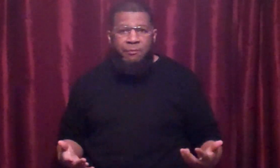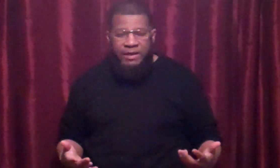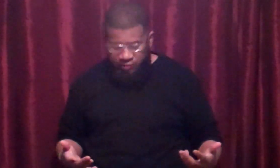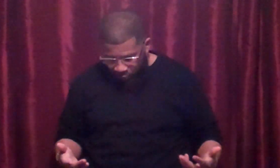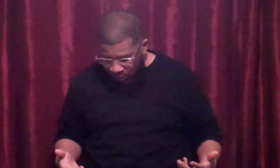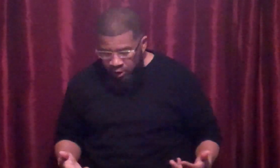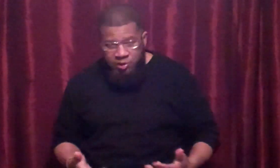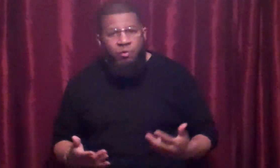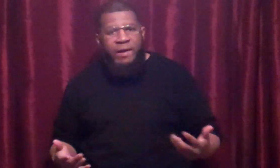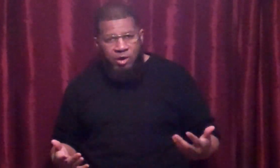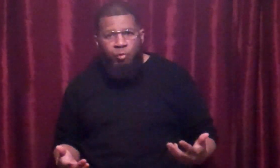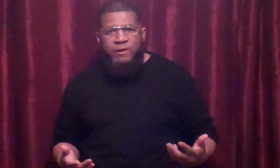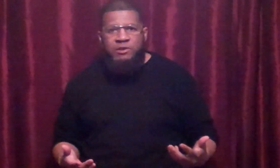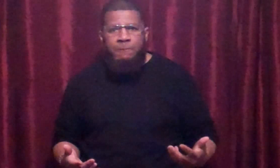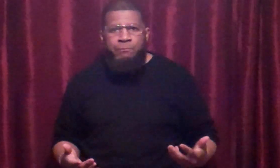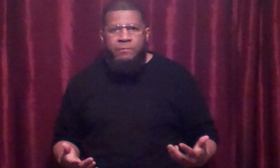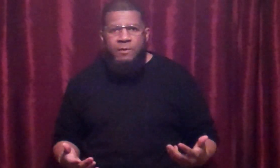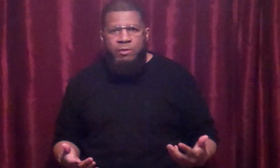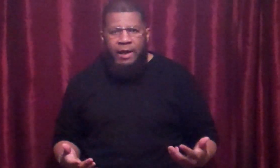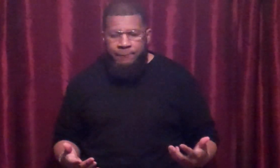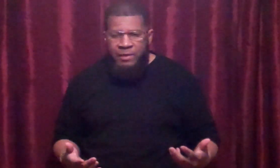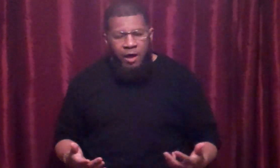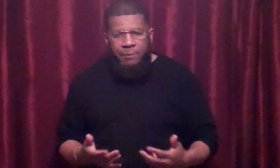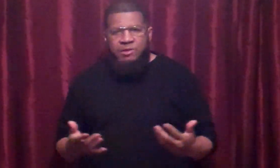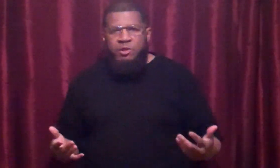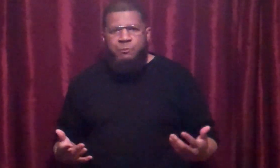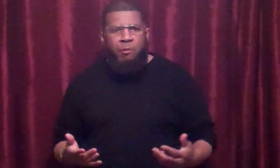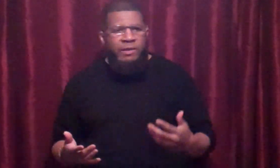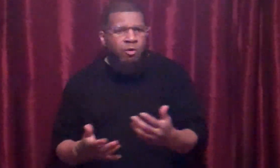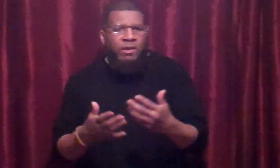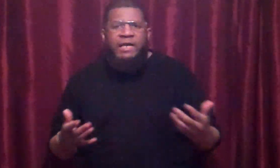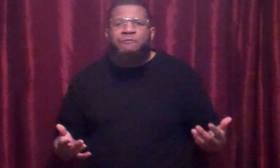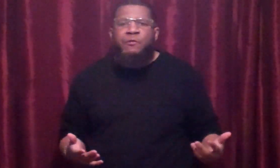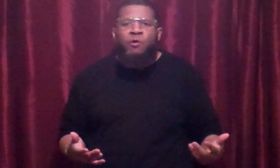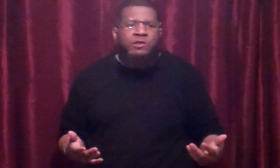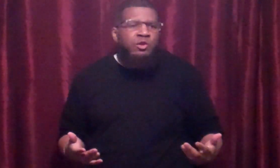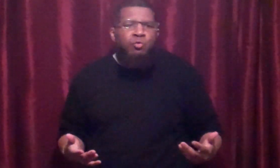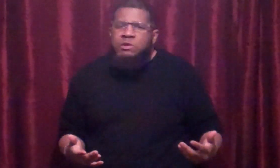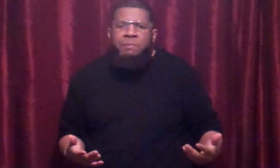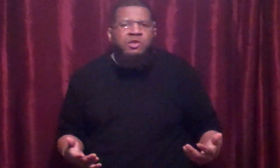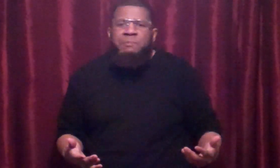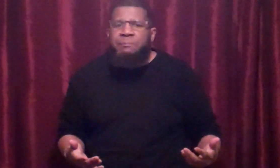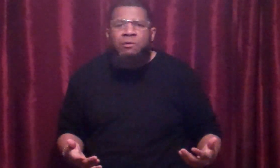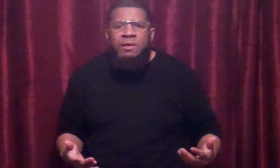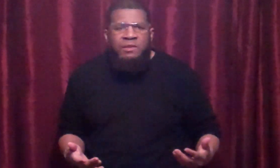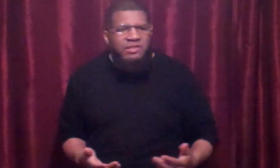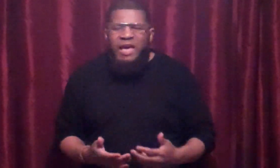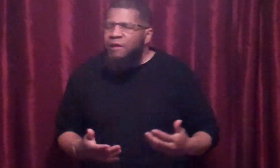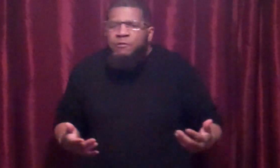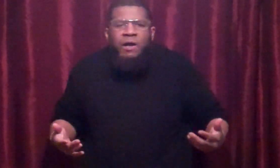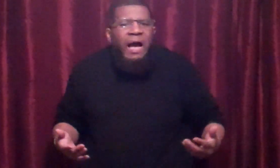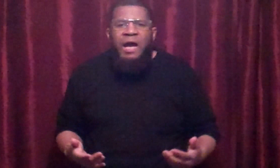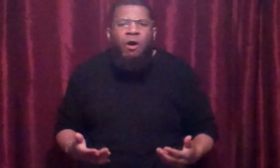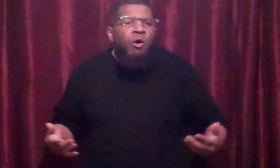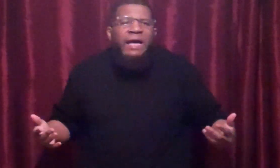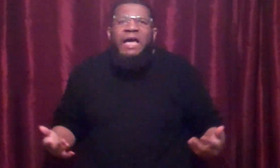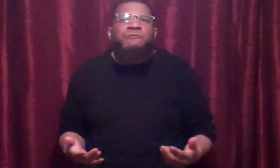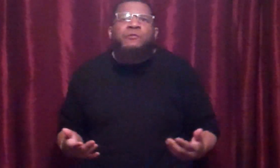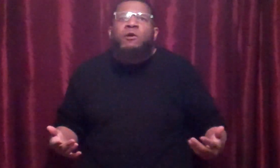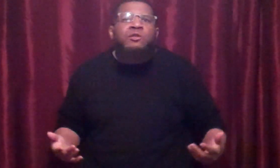brains out. So I know this, okay? Up until this point, all I ever thought to do was punch people. That's ever, all I ever thought to